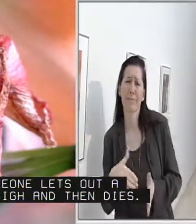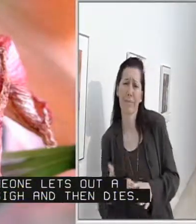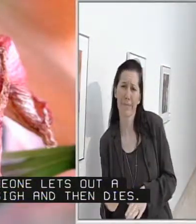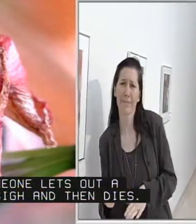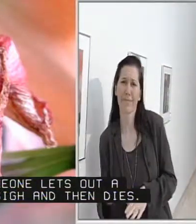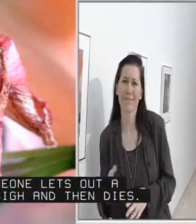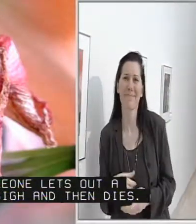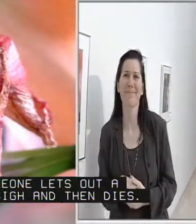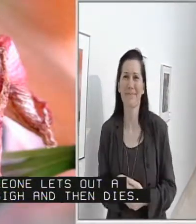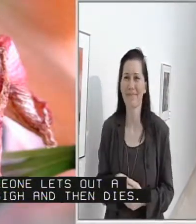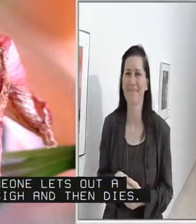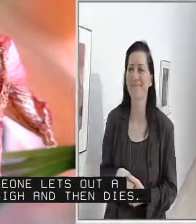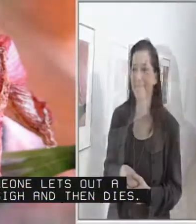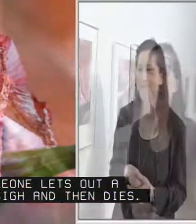mournful sigh and then dies.